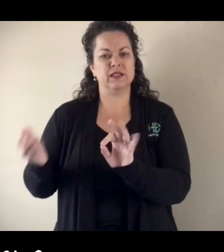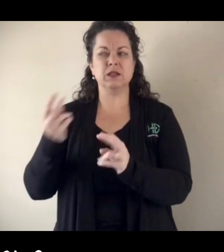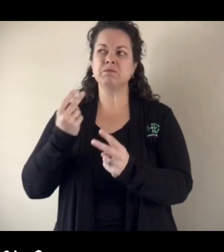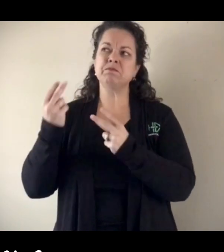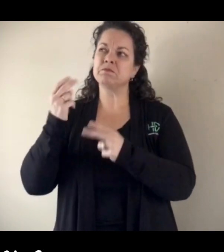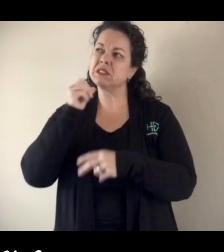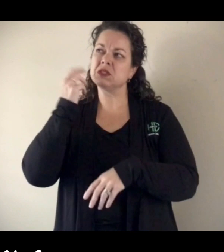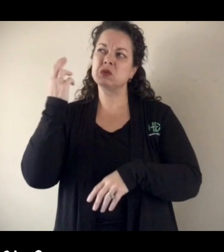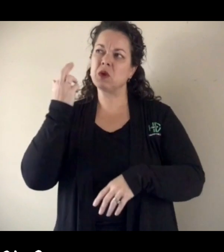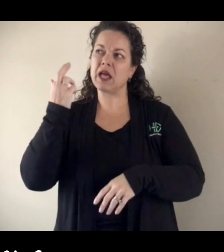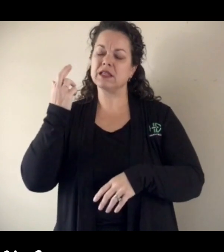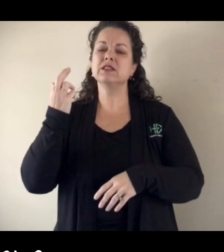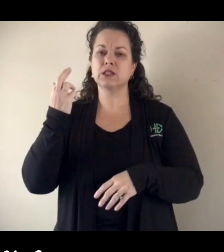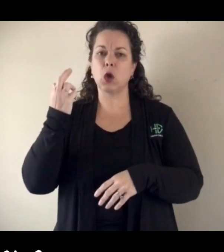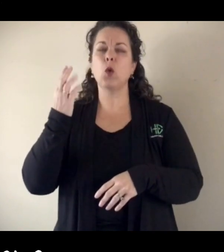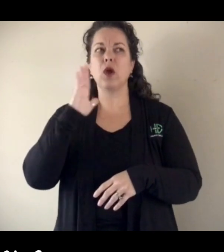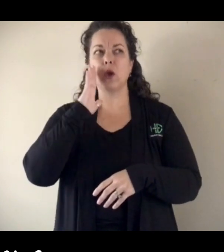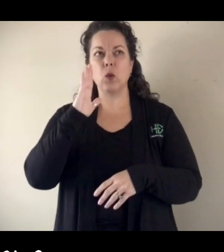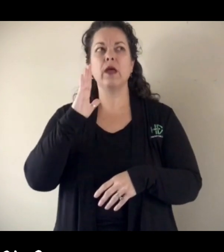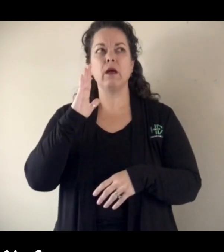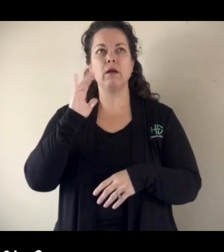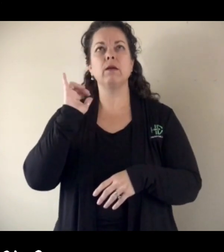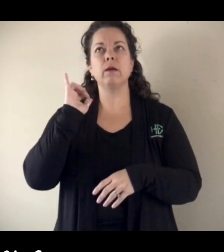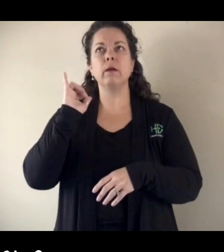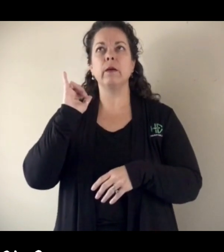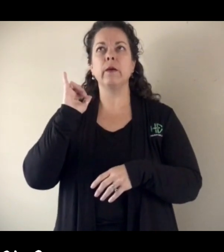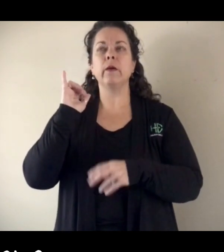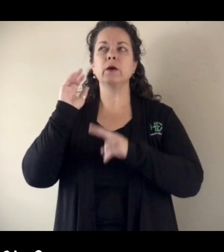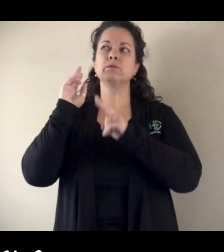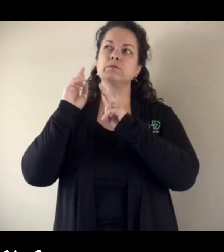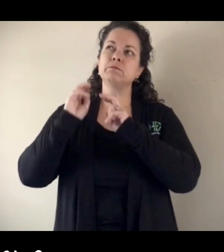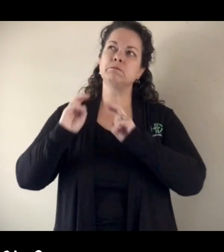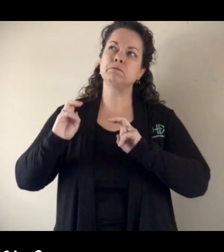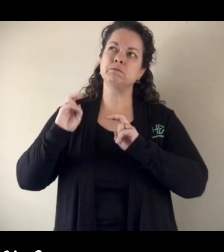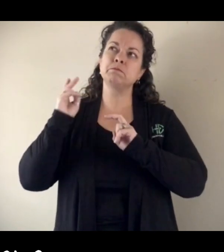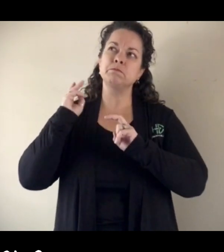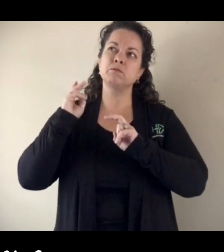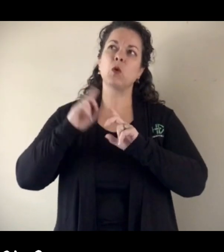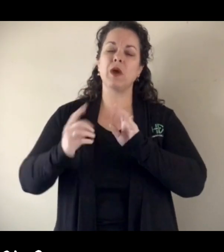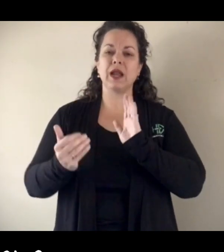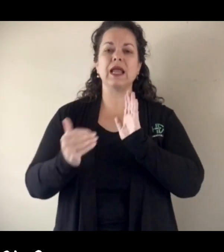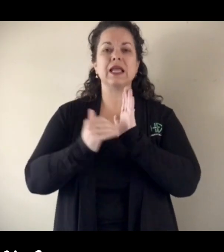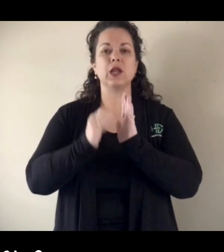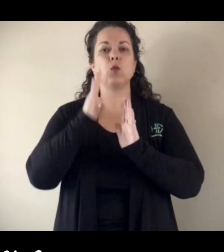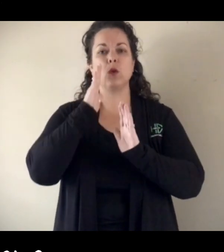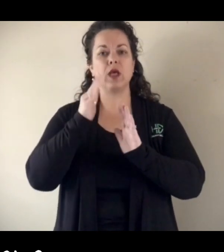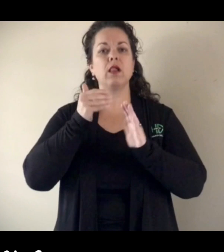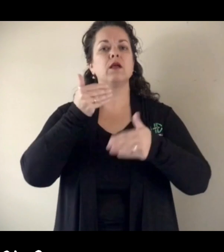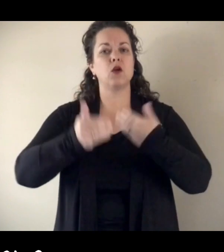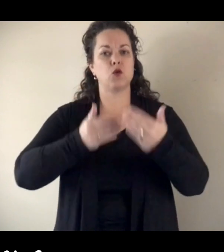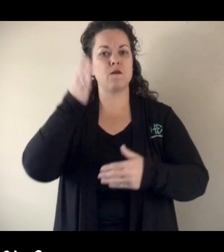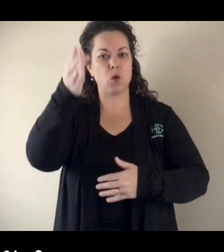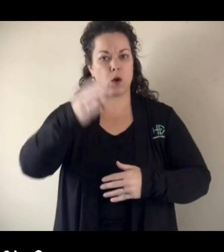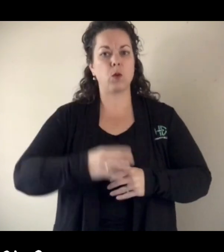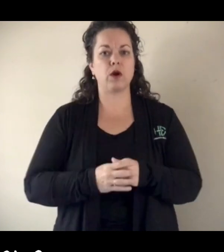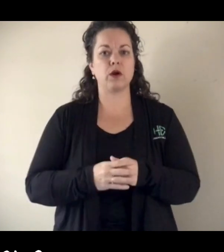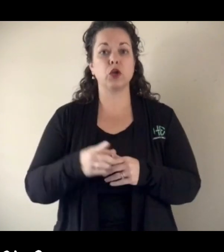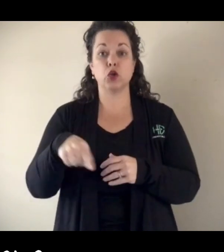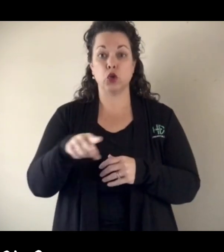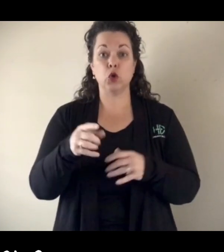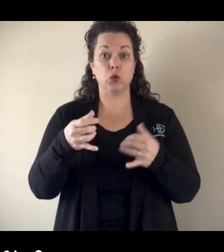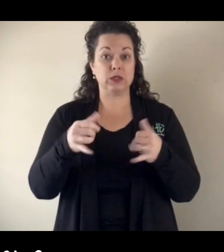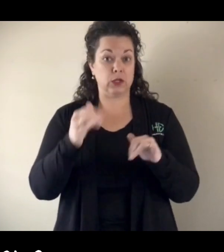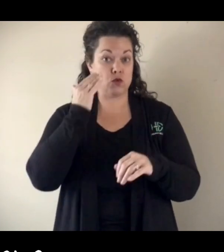before. And so it's a time of reflection. But again, we're going forward. As we all know,